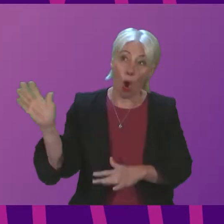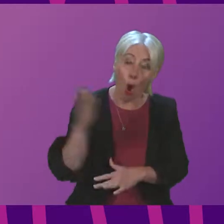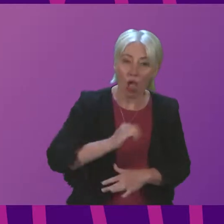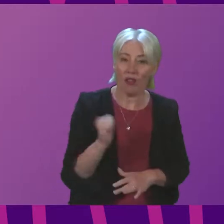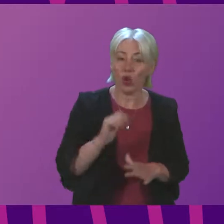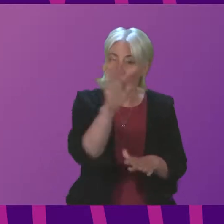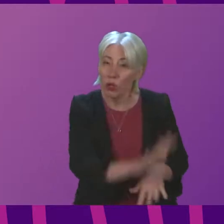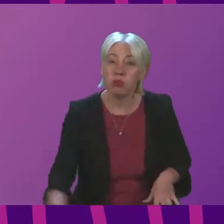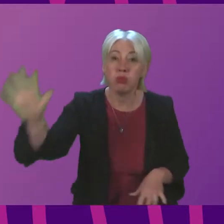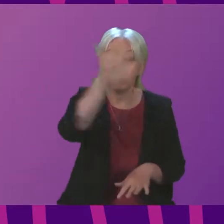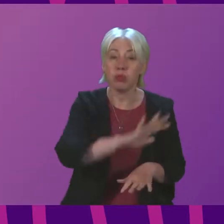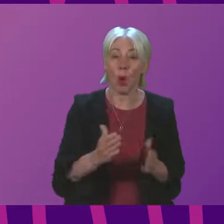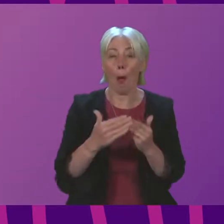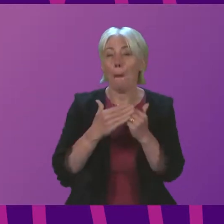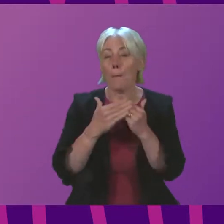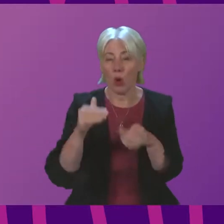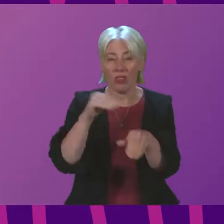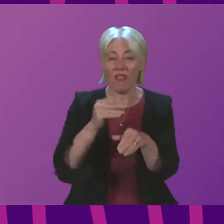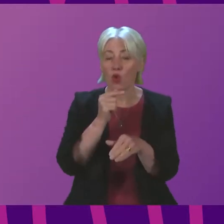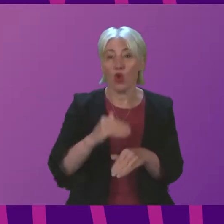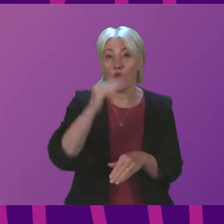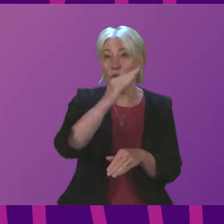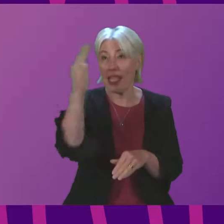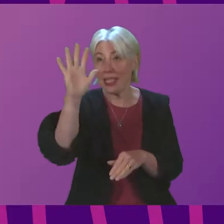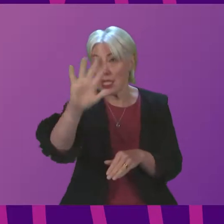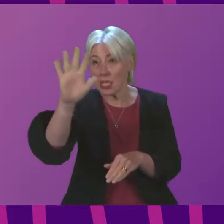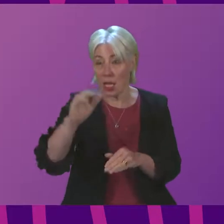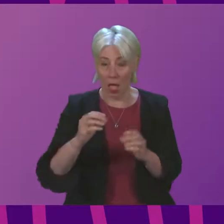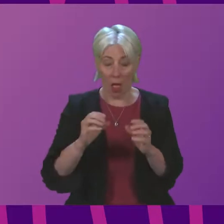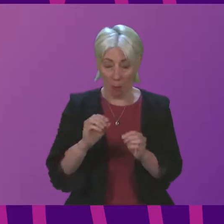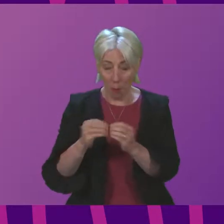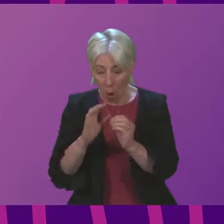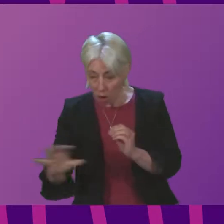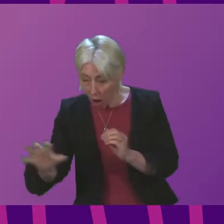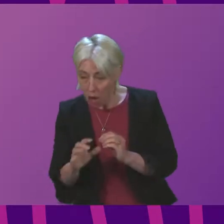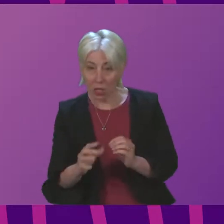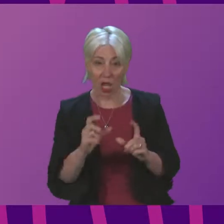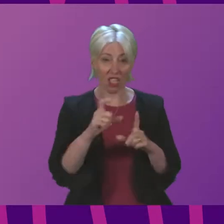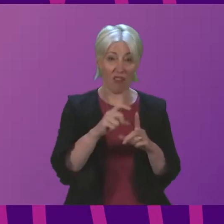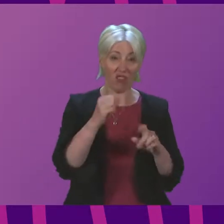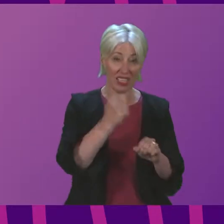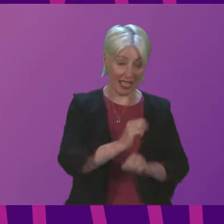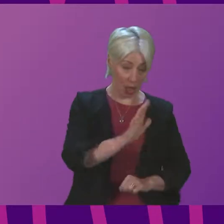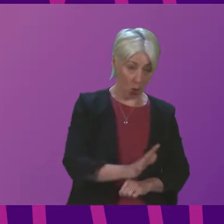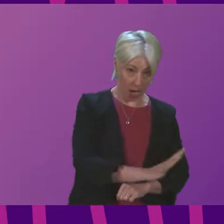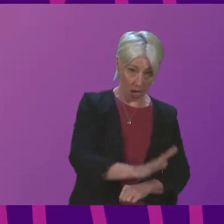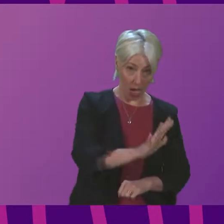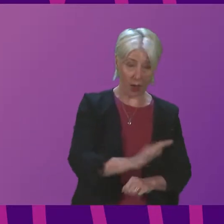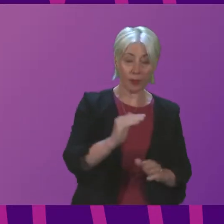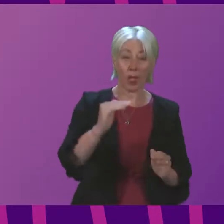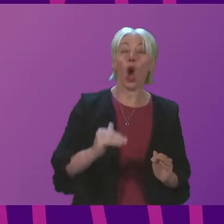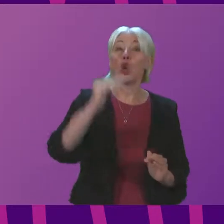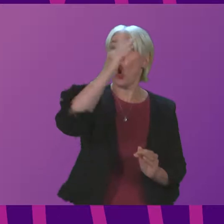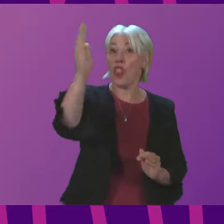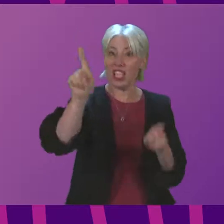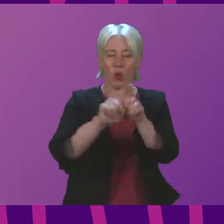widespread impacts being felt in the north-east, Dumfries and Galloway and the borders. In the north-east, this has been compounded by heavy